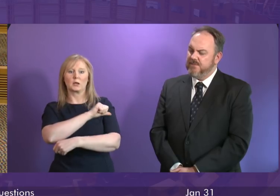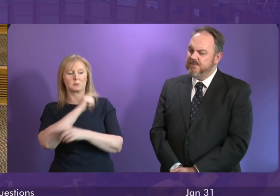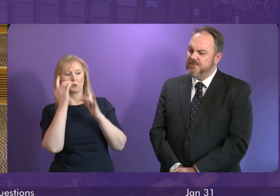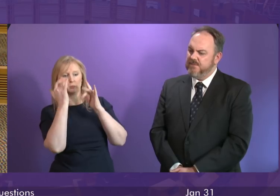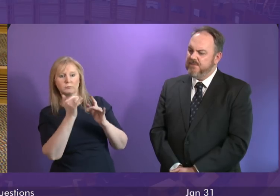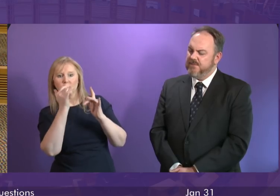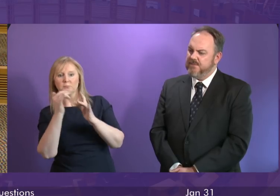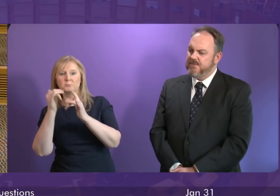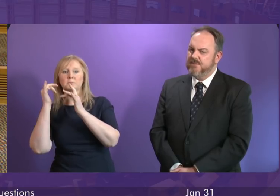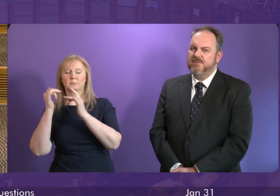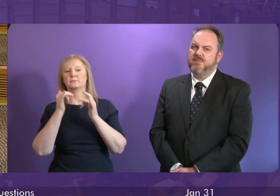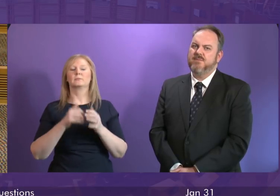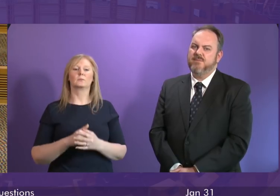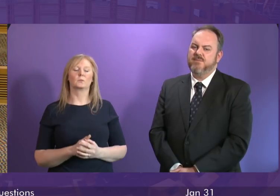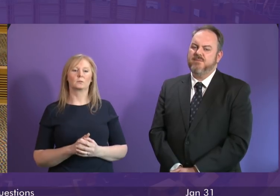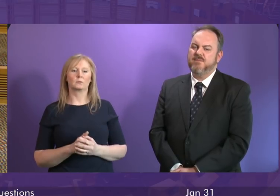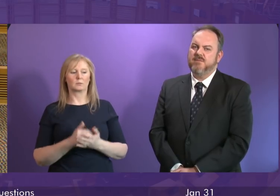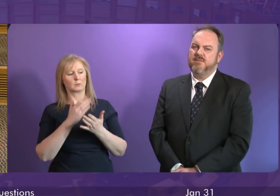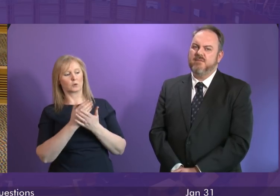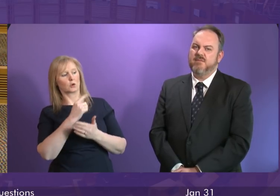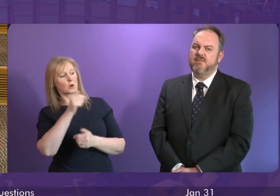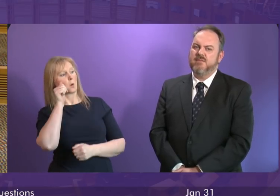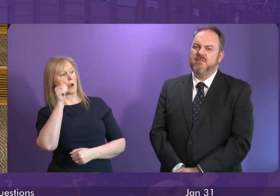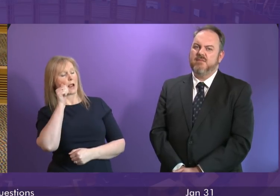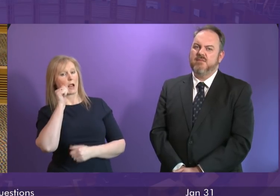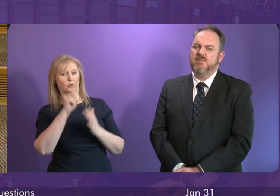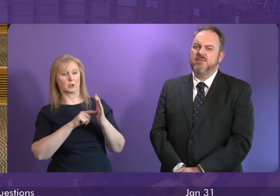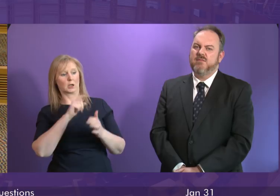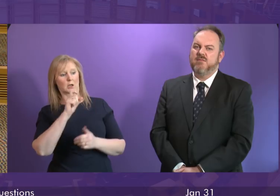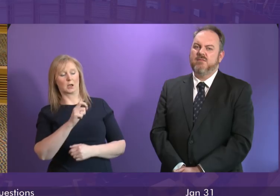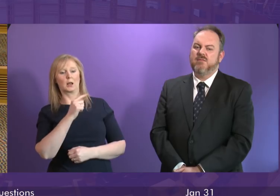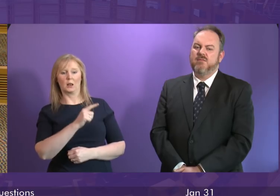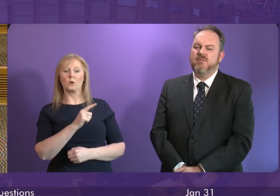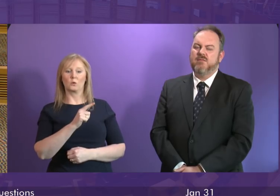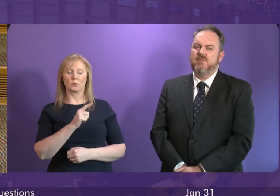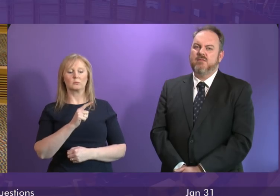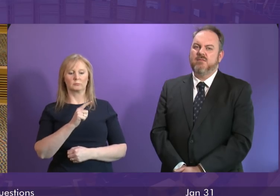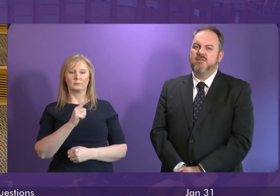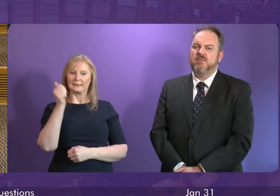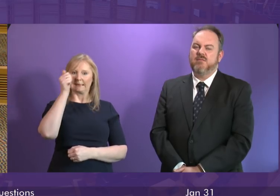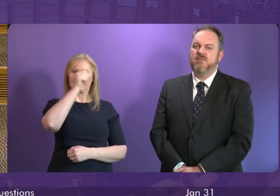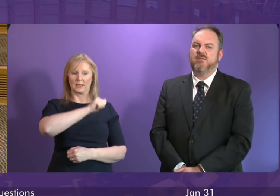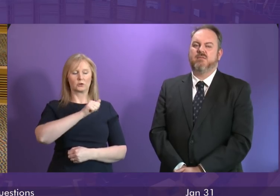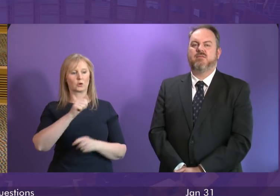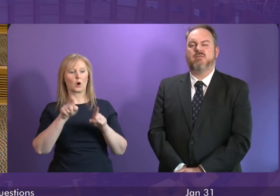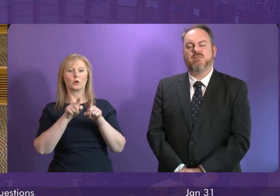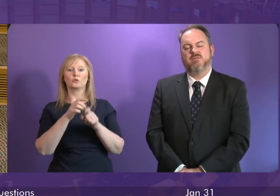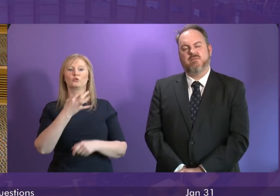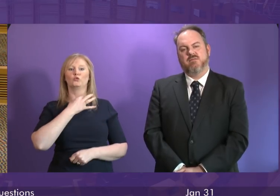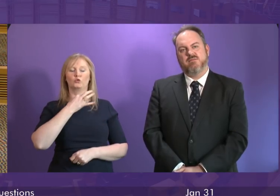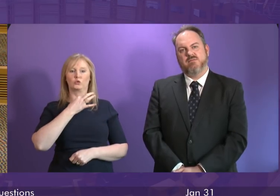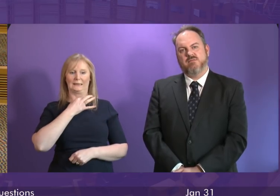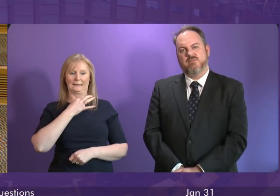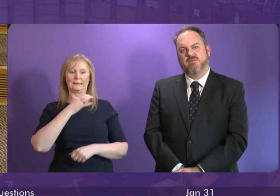Inspections, as I'm sure Jackson-Carlo is aware, are based on intelligence and they are risk-based. Based